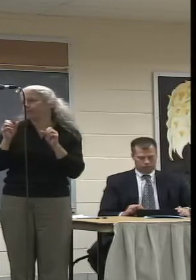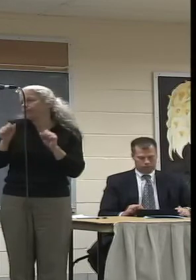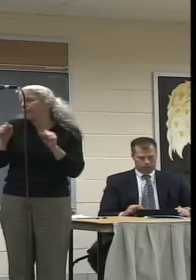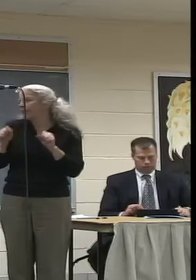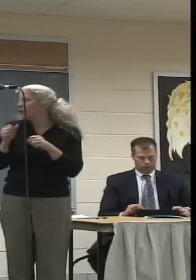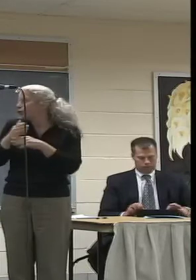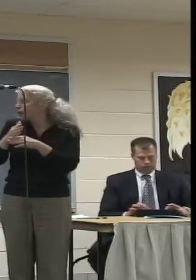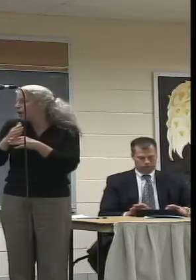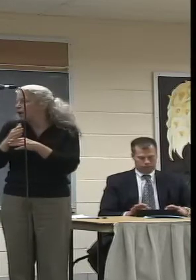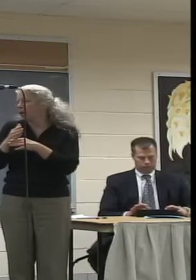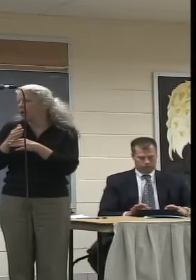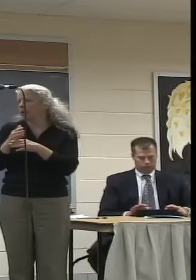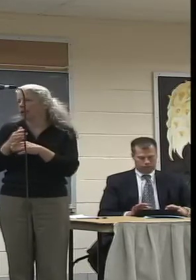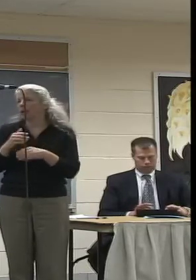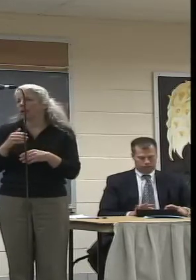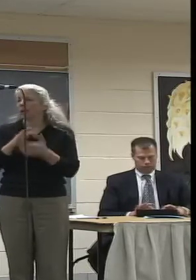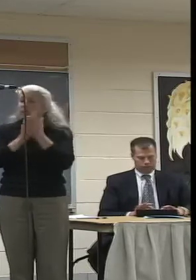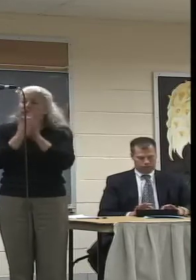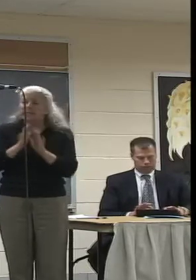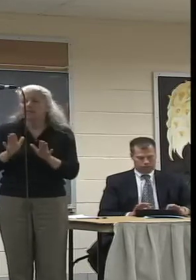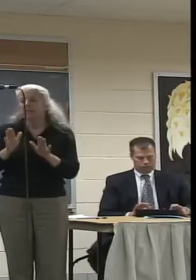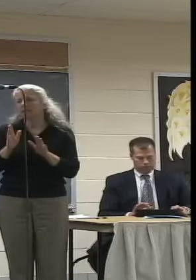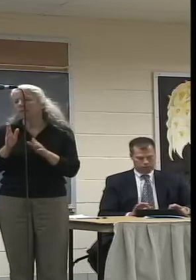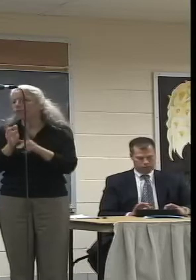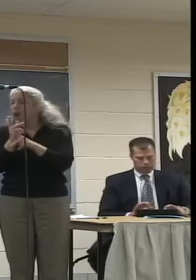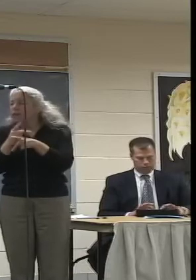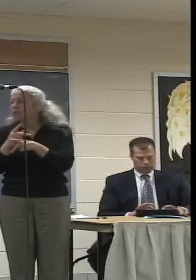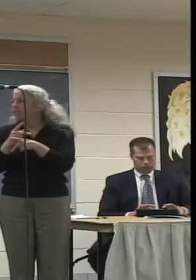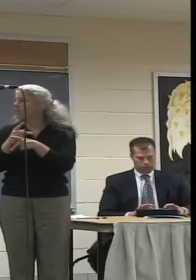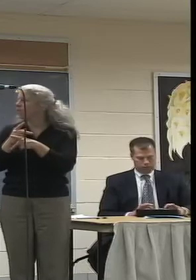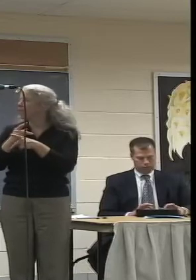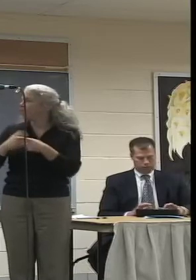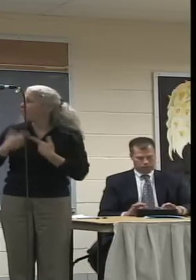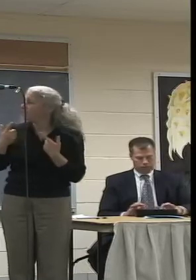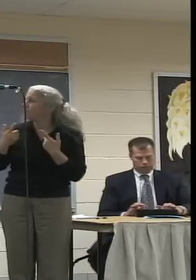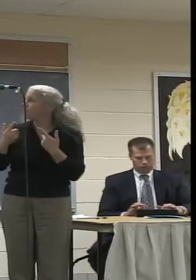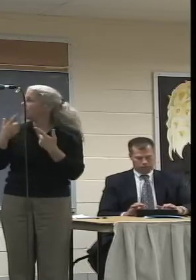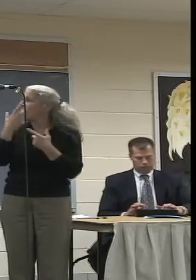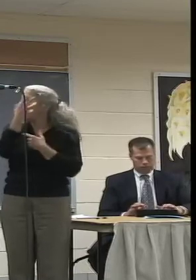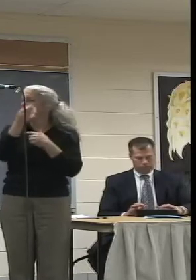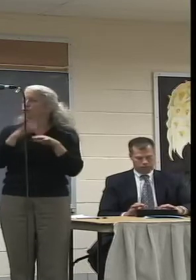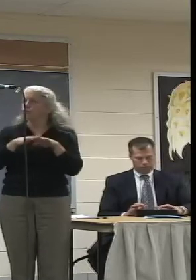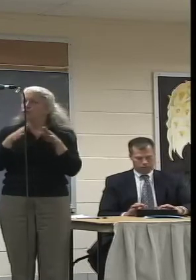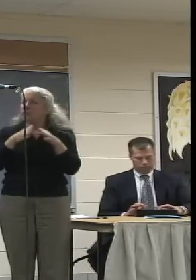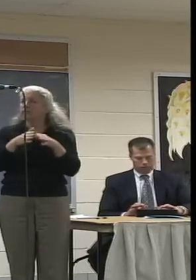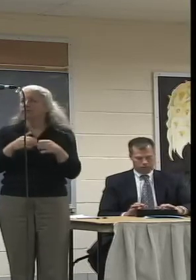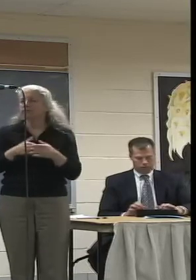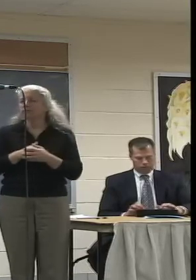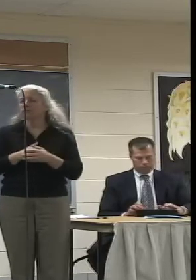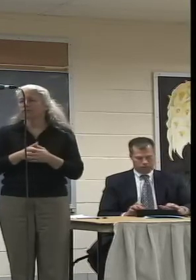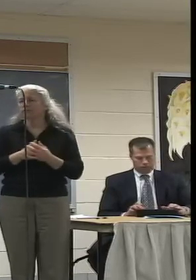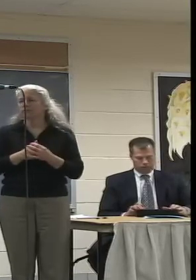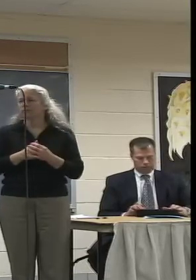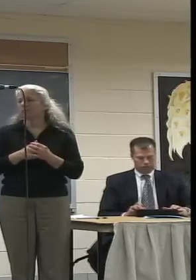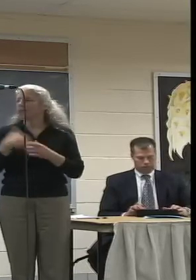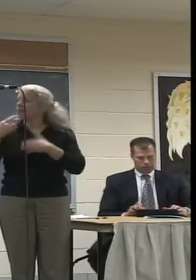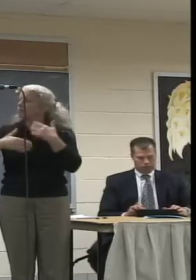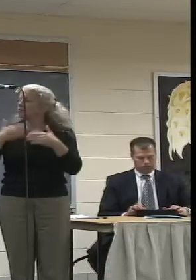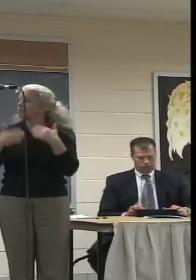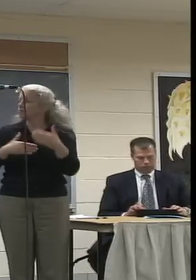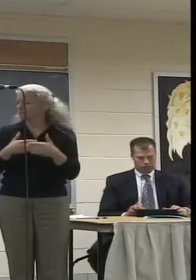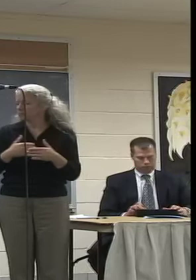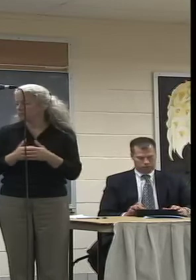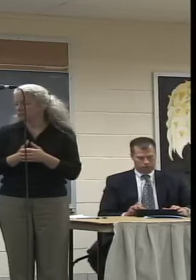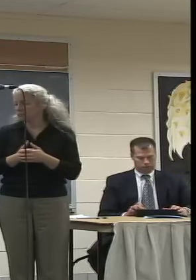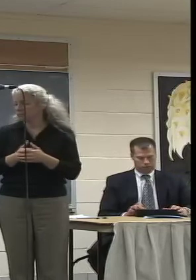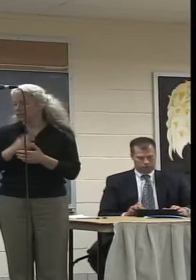peaceful, productive lives and streets and ways of moving forward with regard to all